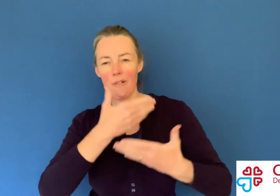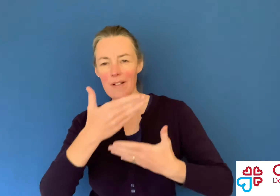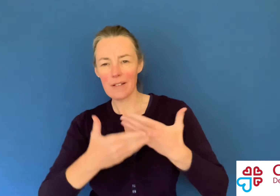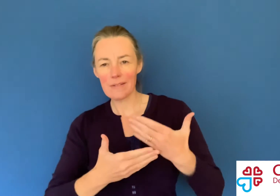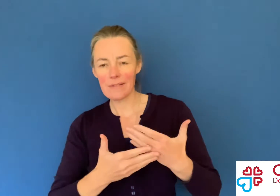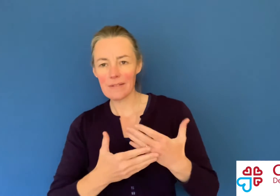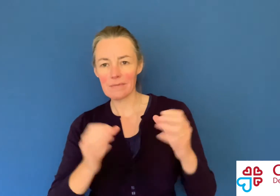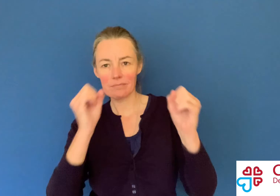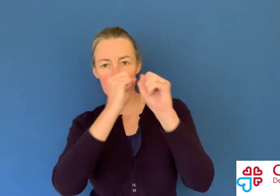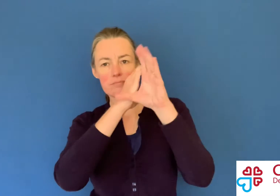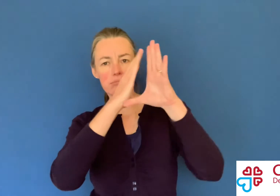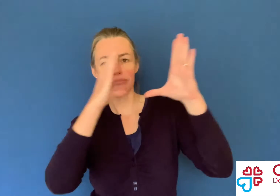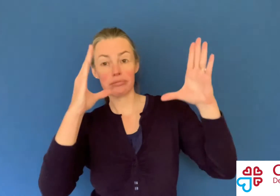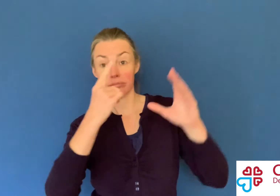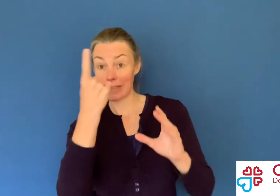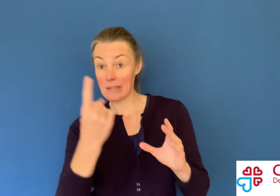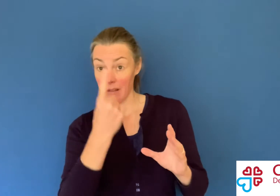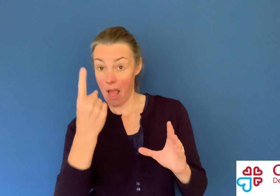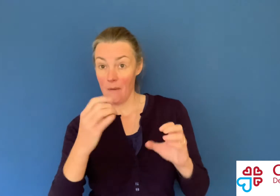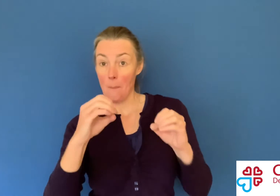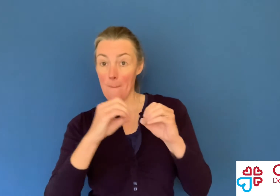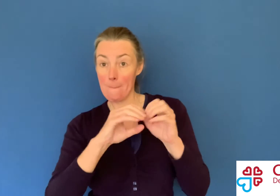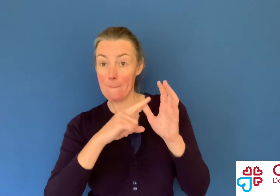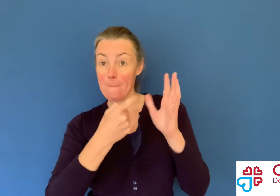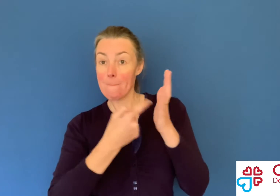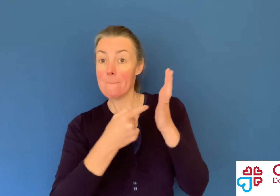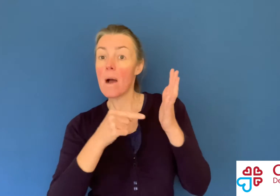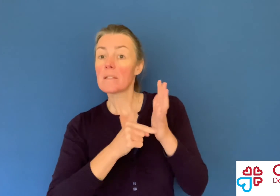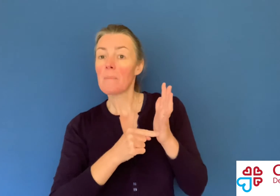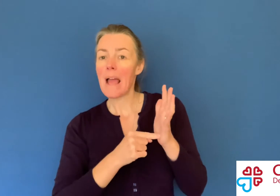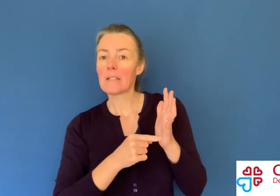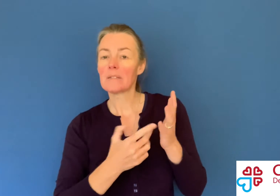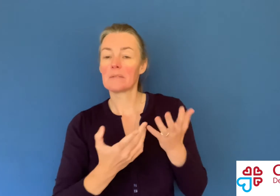Just think about that story. Imagine yourself as Bartimaeus.